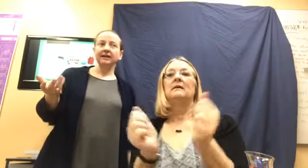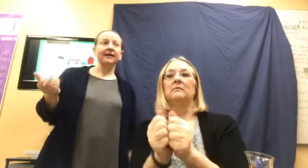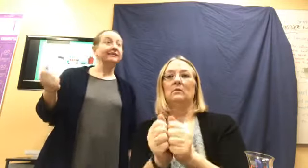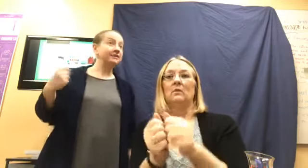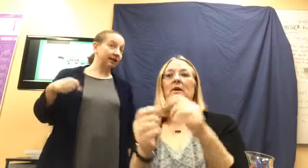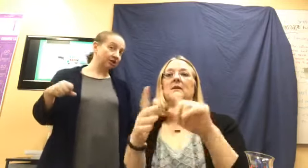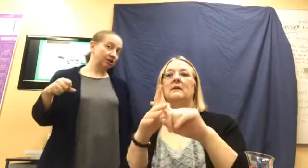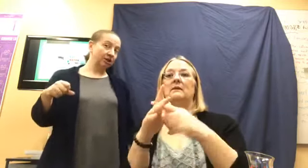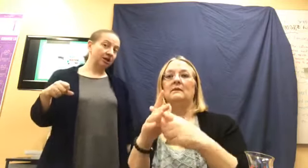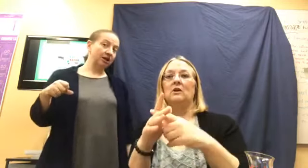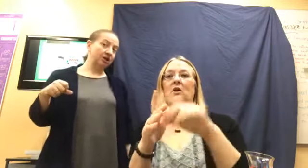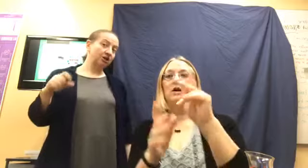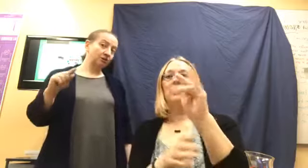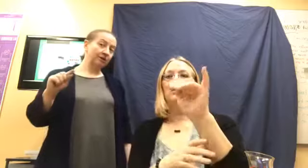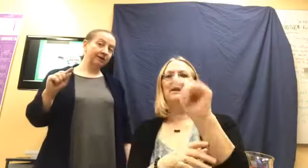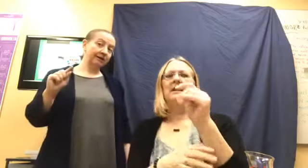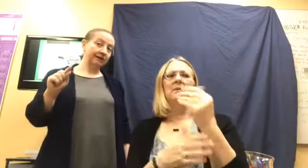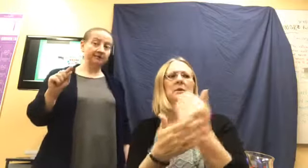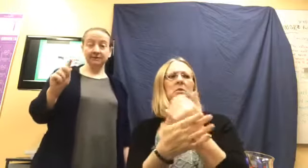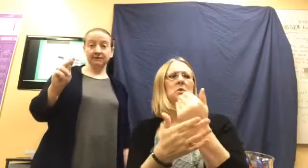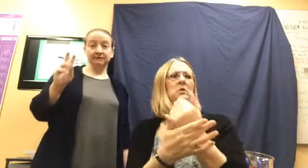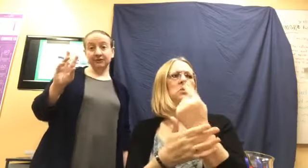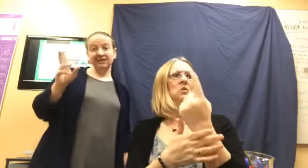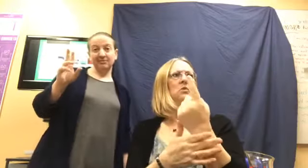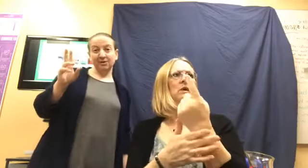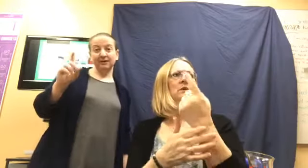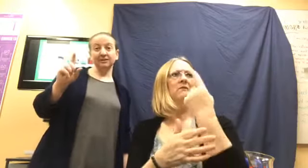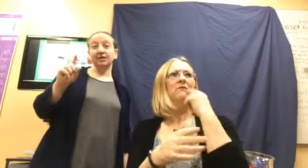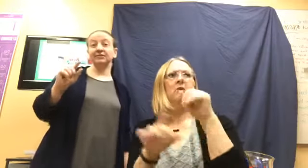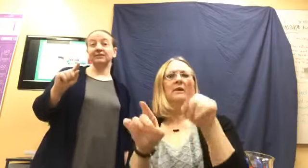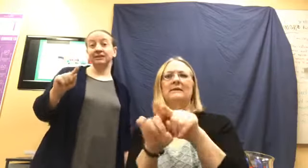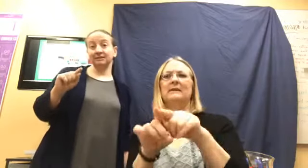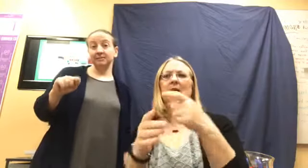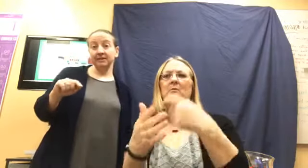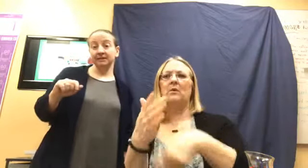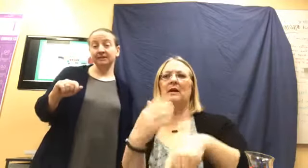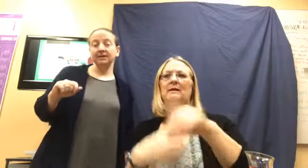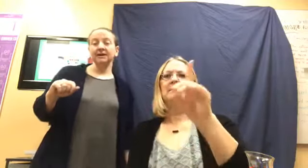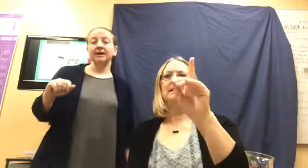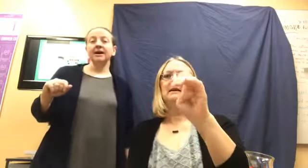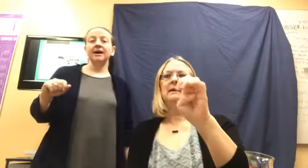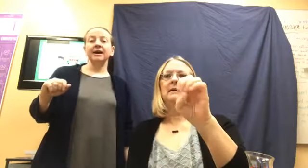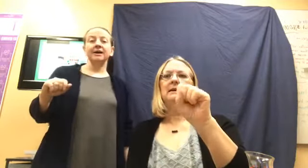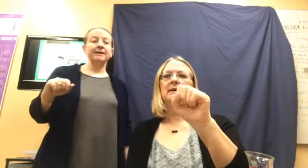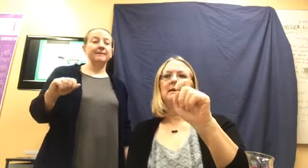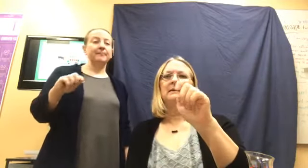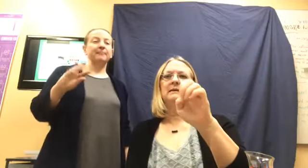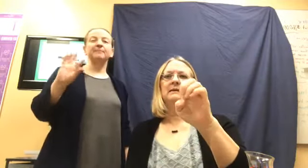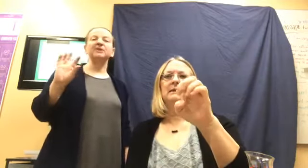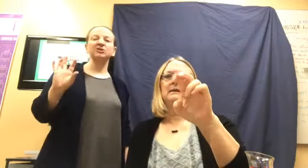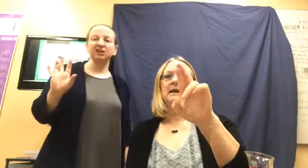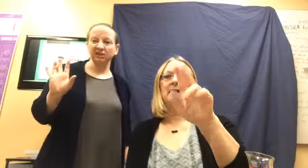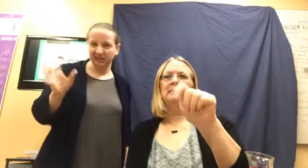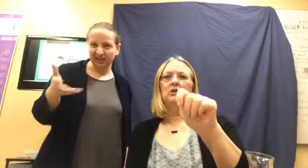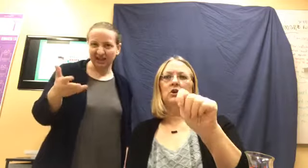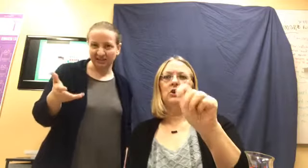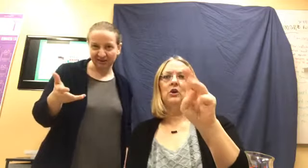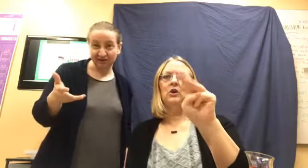And there's actually a new one that comes for the same price. It's called the desert mist. Uh, but you can look at that on a